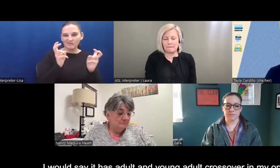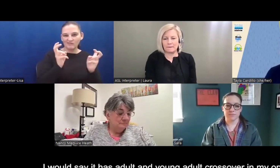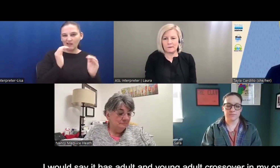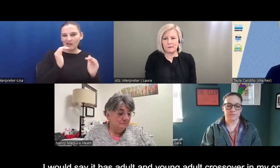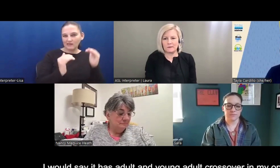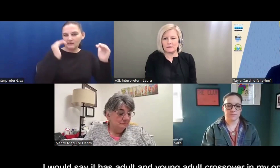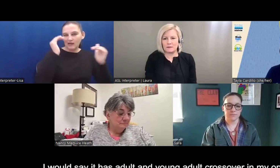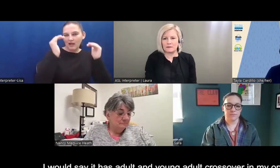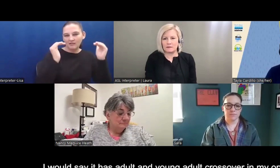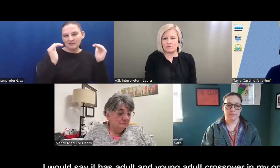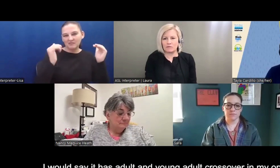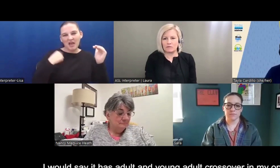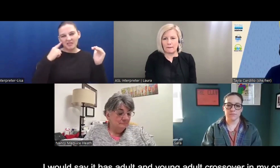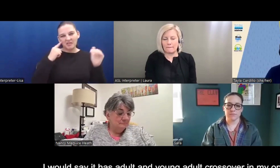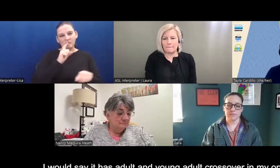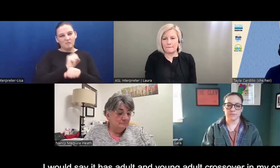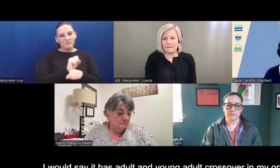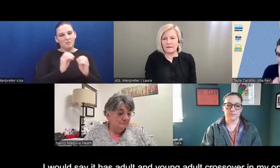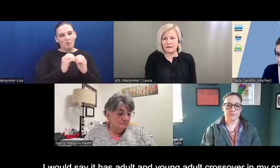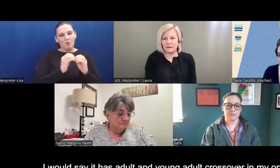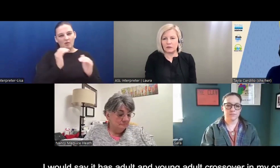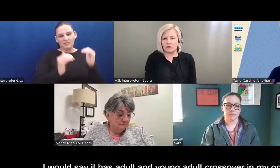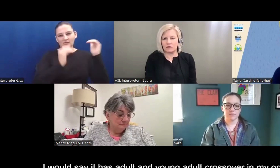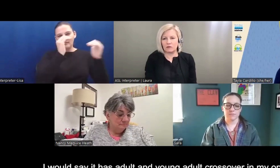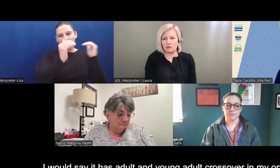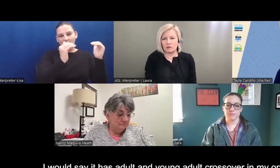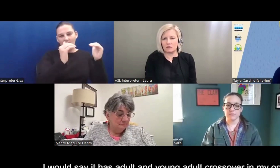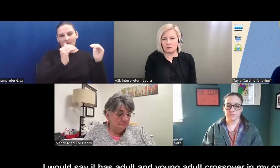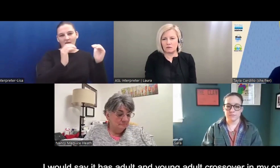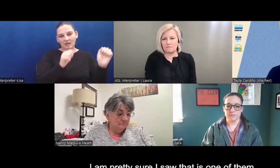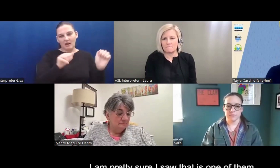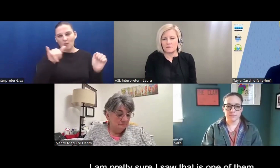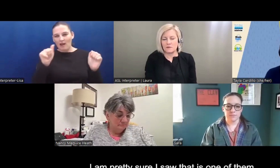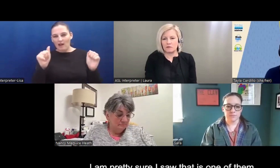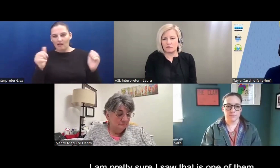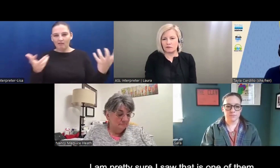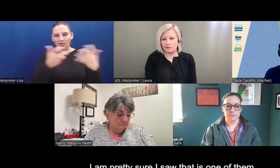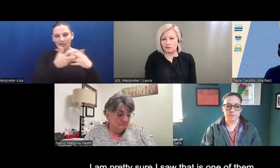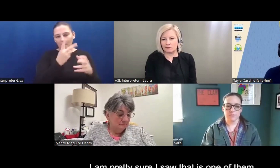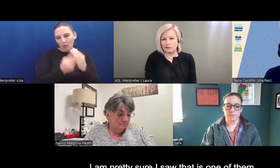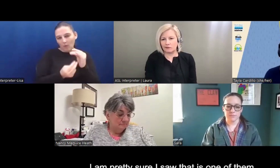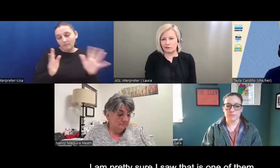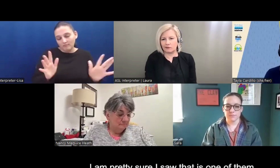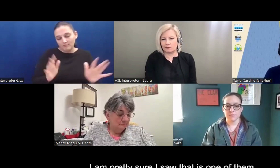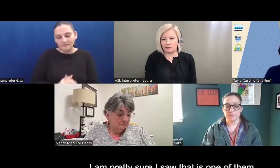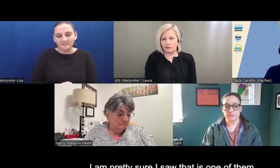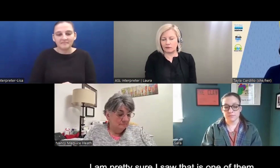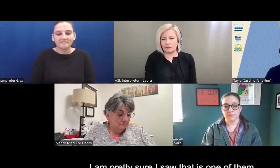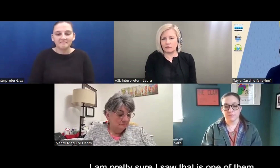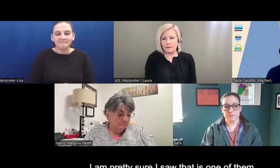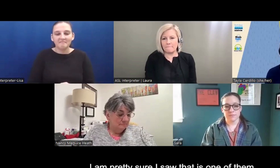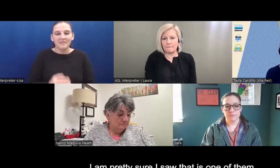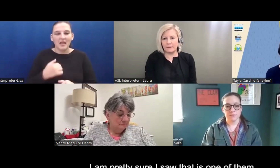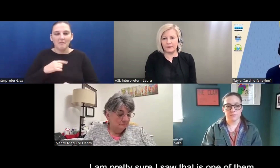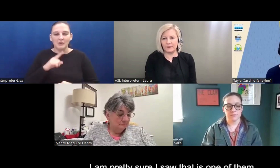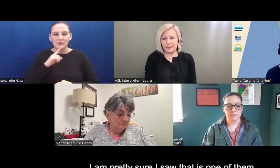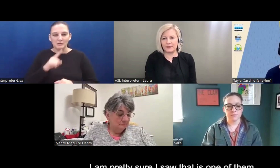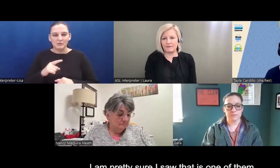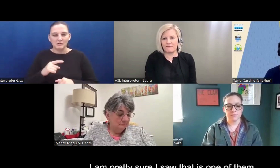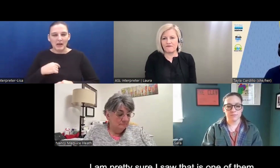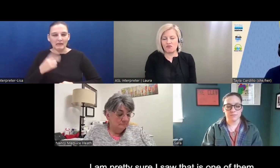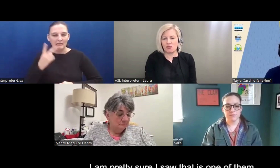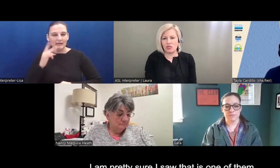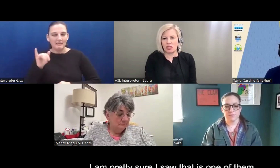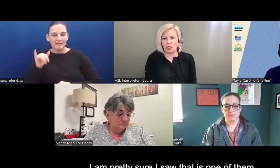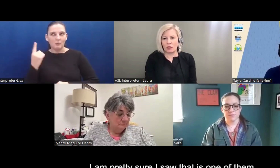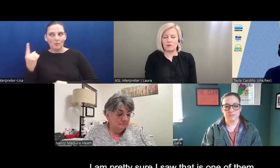adult. I would say True Biz has adult YA crossover, in my opinion. But, so I'm pretty sure I saw that that's one of them.